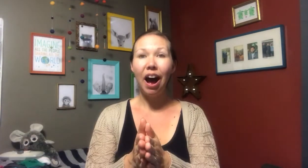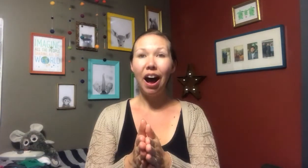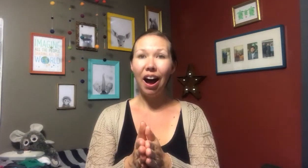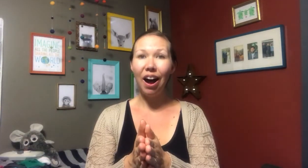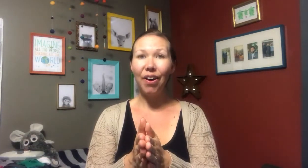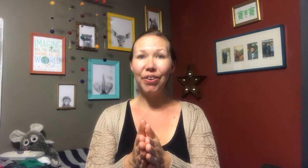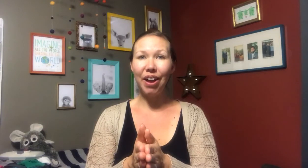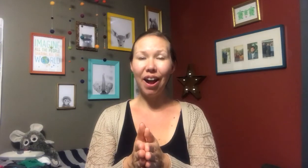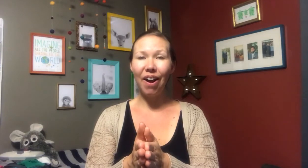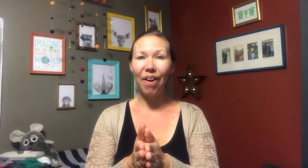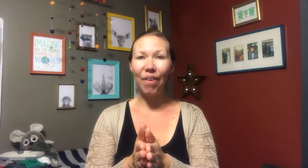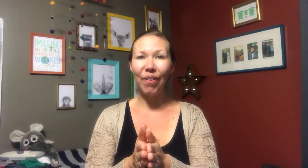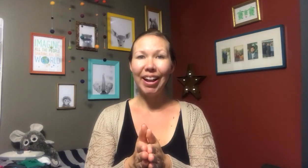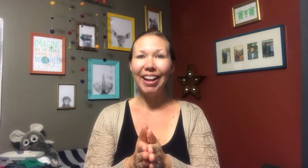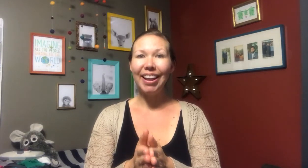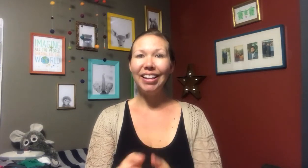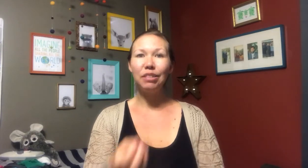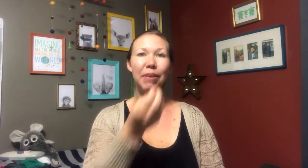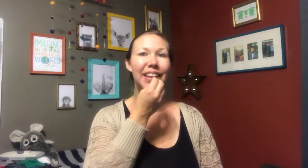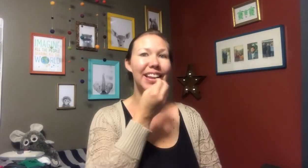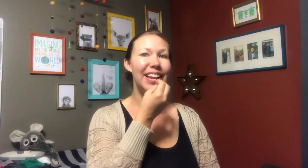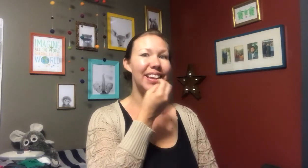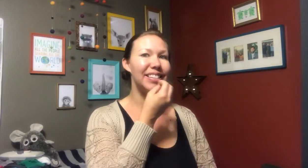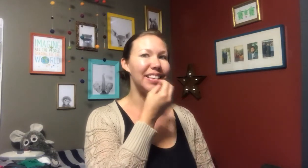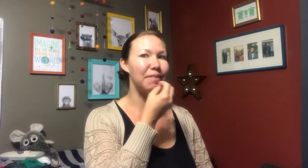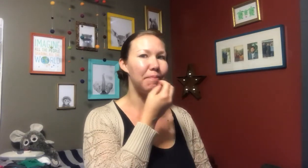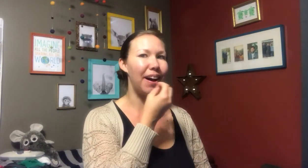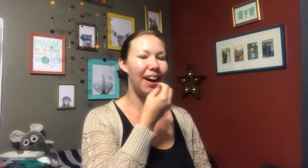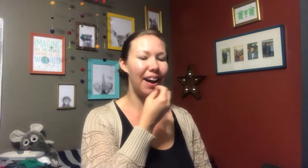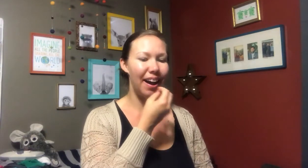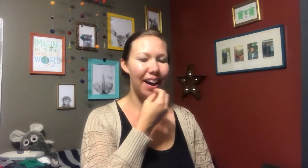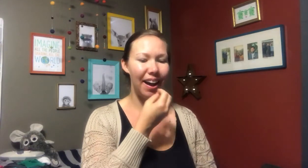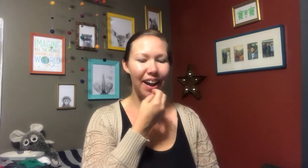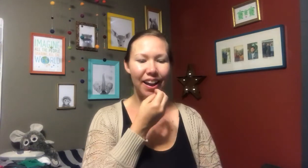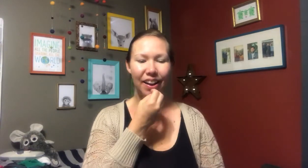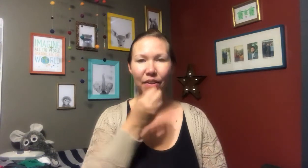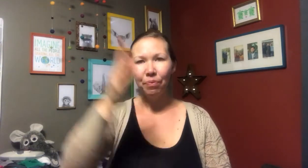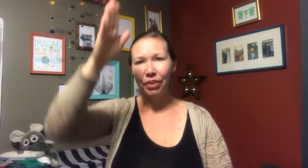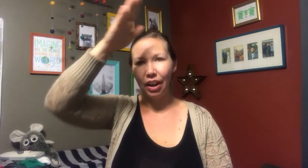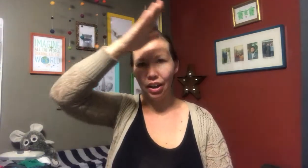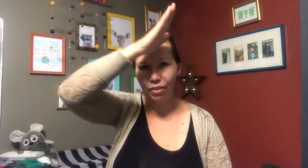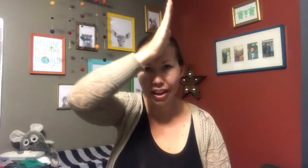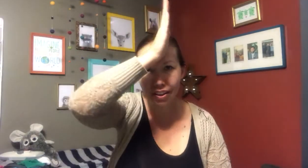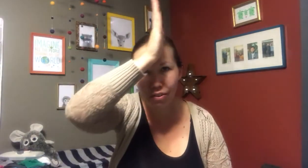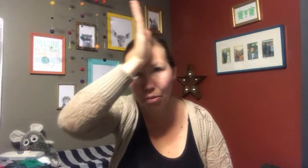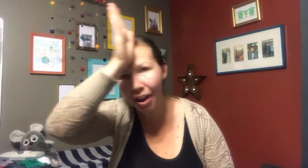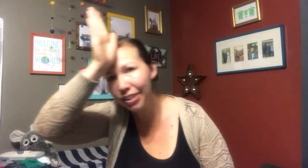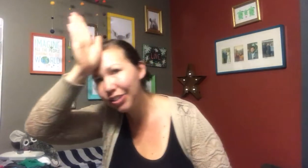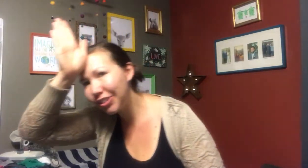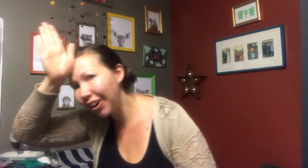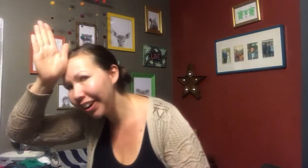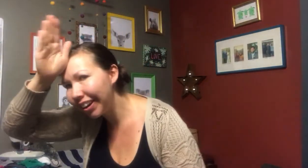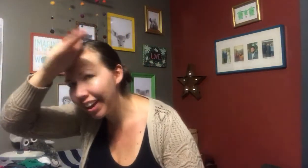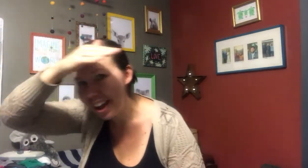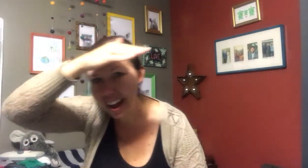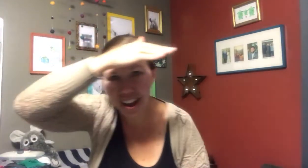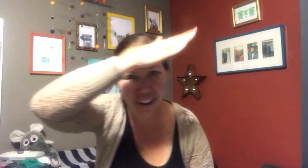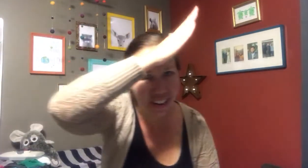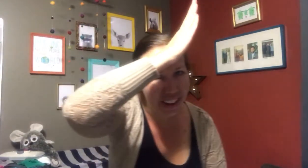Oh no, it's been eaten by a great white shark, a great